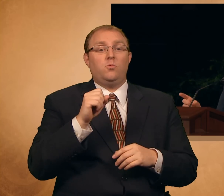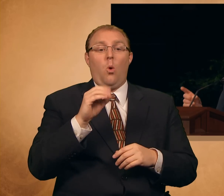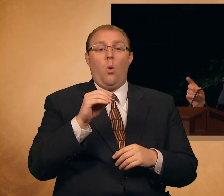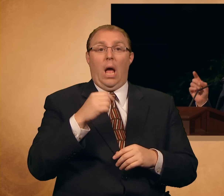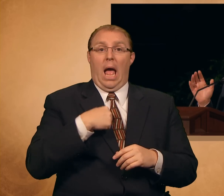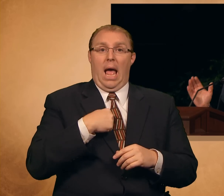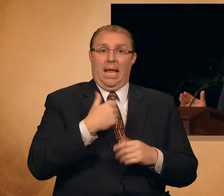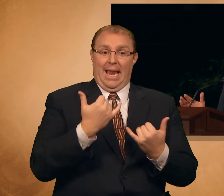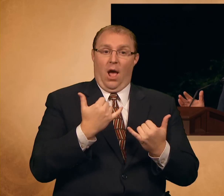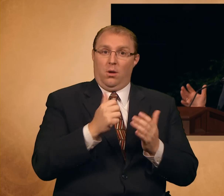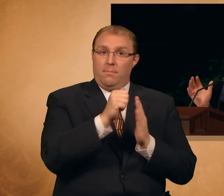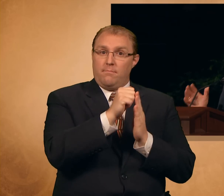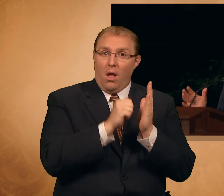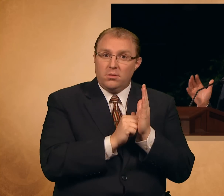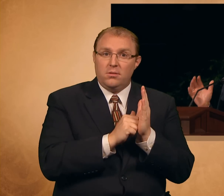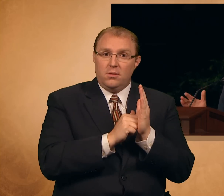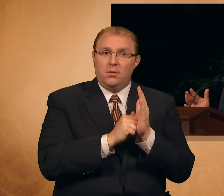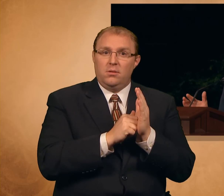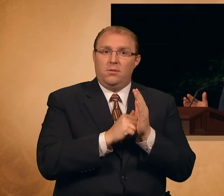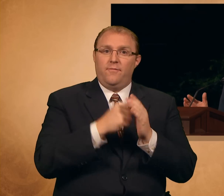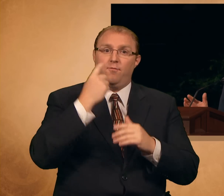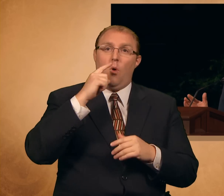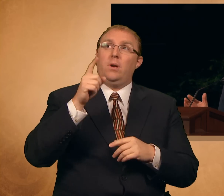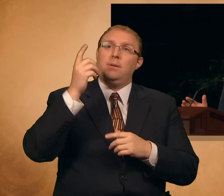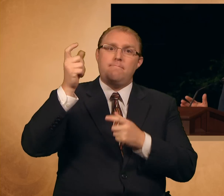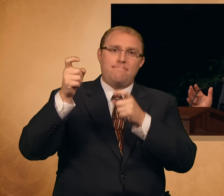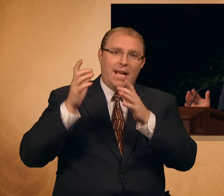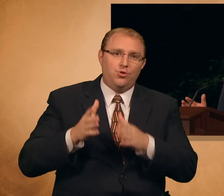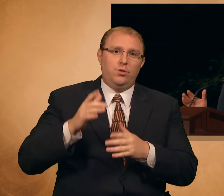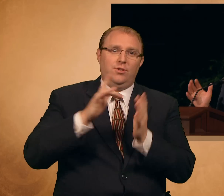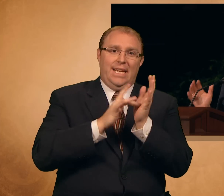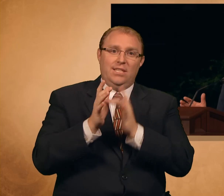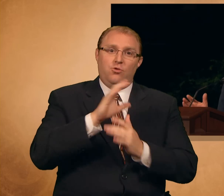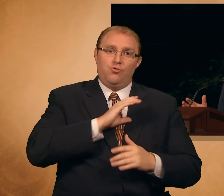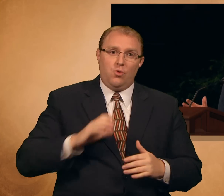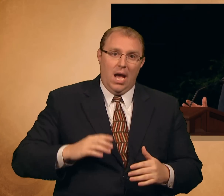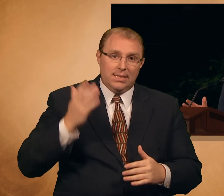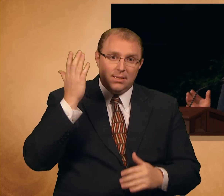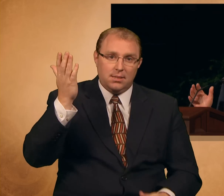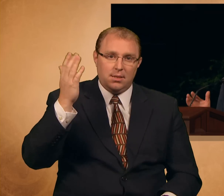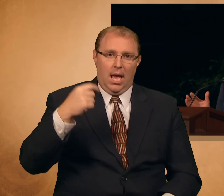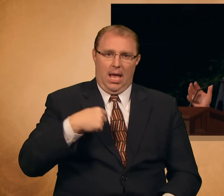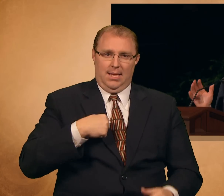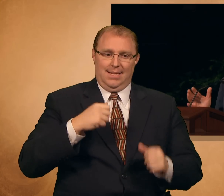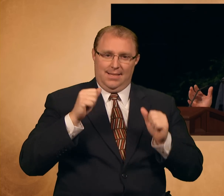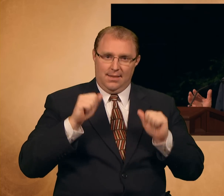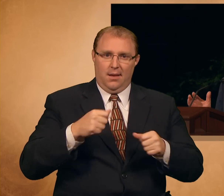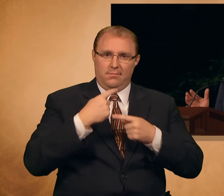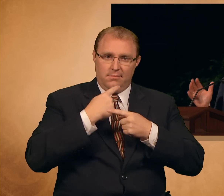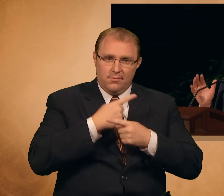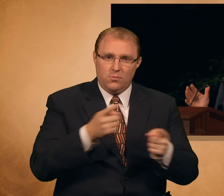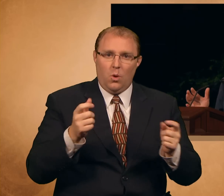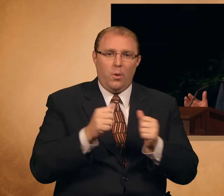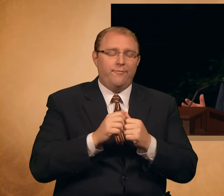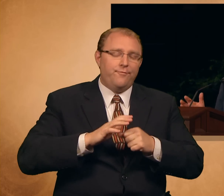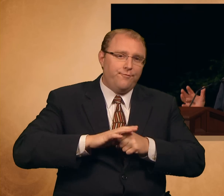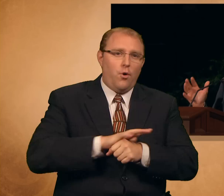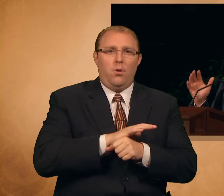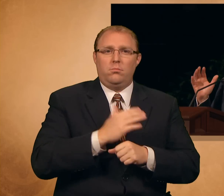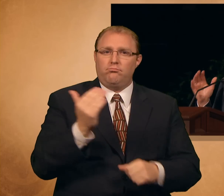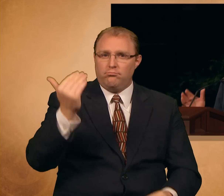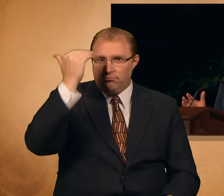apostle of our Master Jesus Christ, I proclaim with all the certainty and conviction